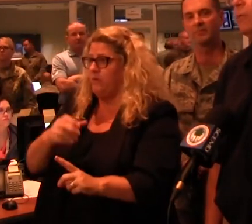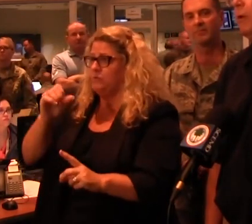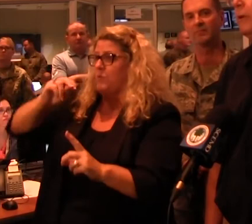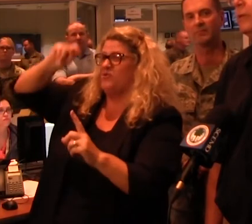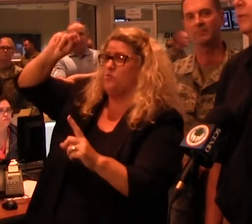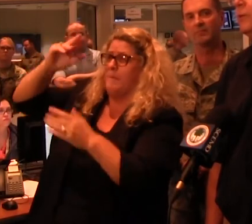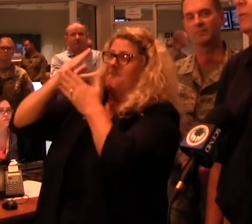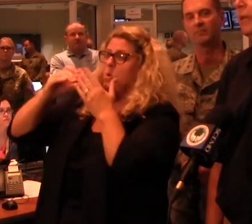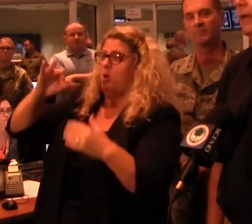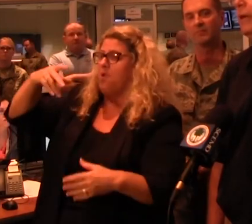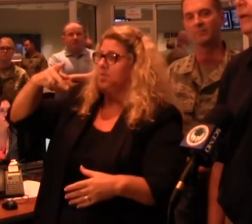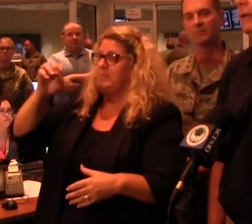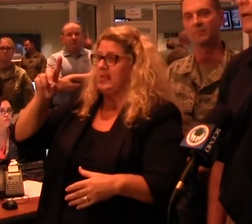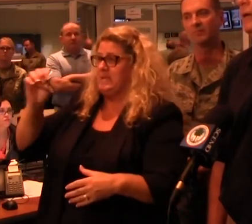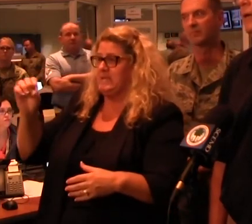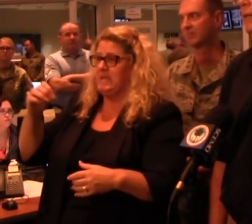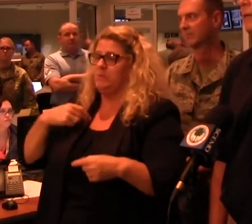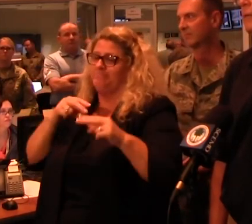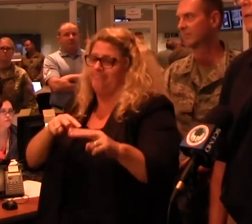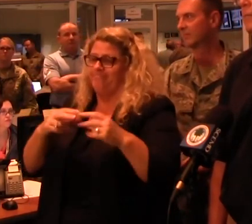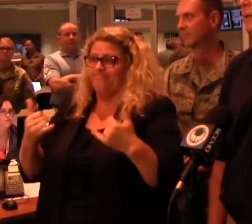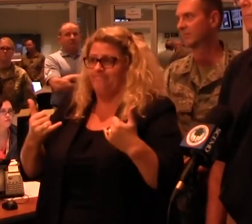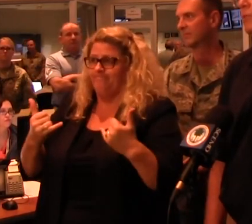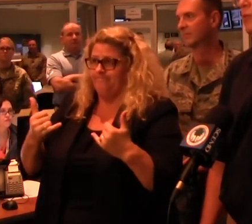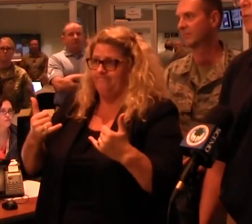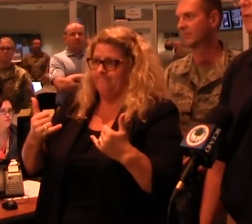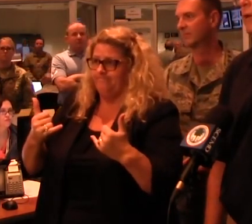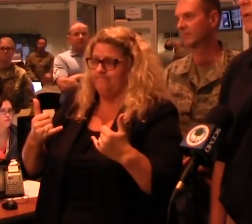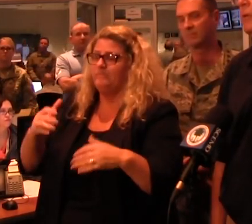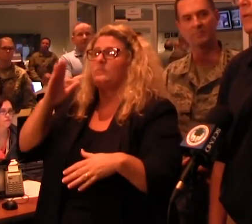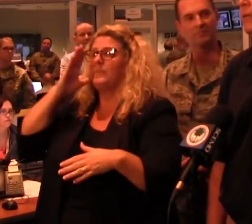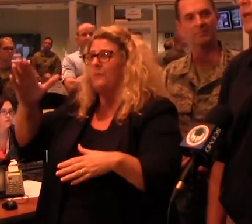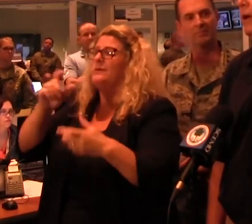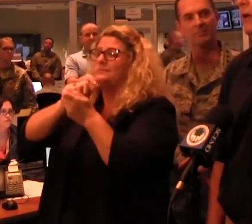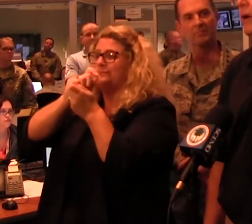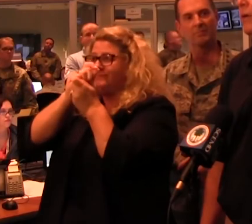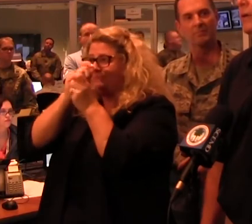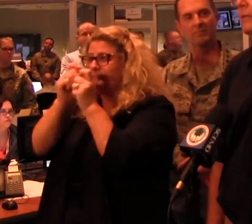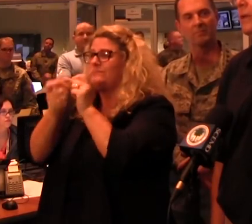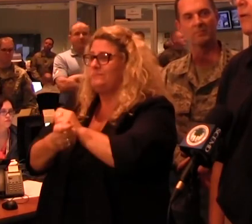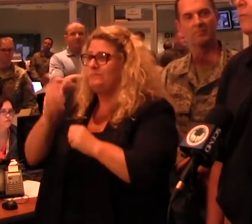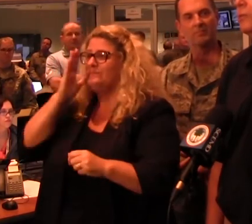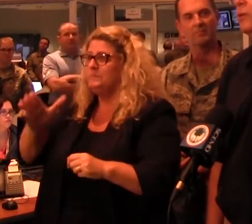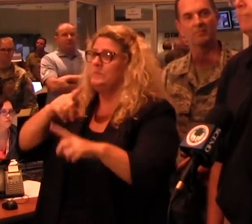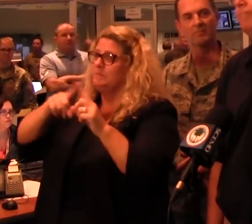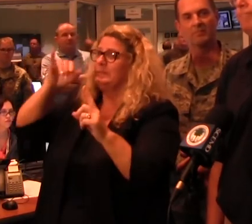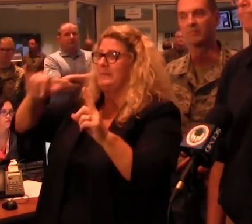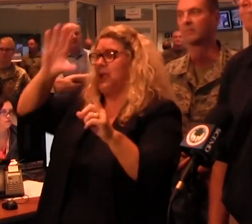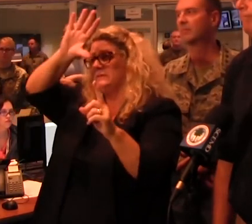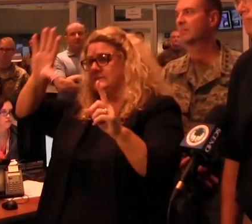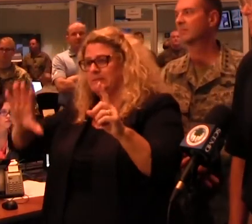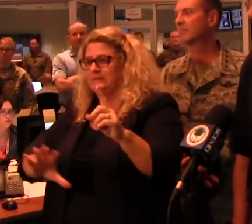PD is what we're primarily concerned with today, and that'll shift over time. But that entire area is an area of concern.